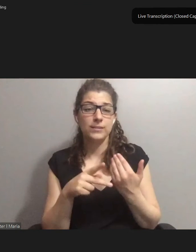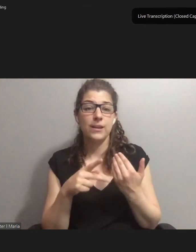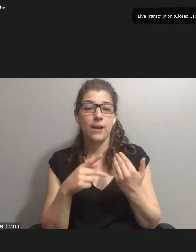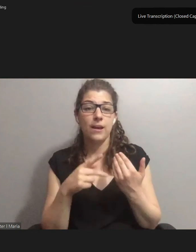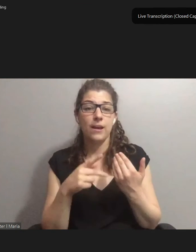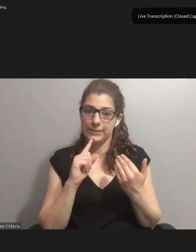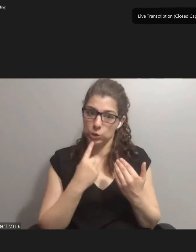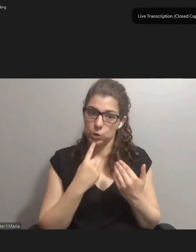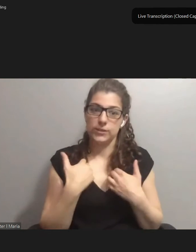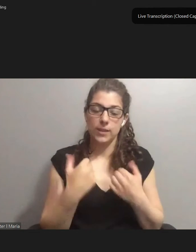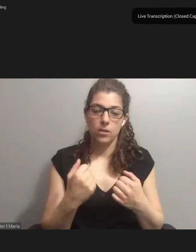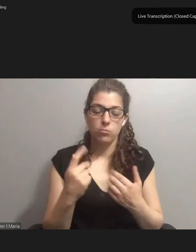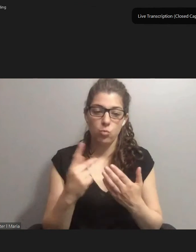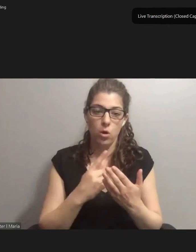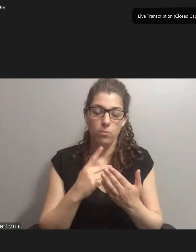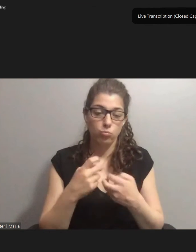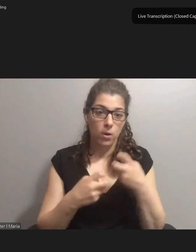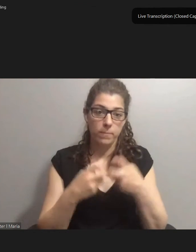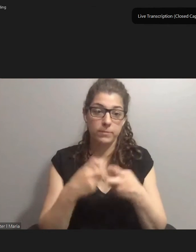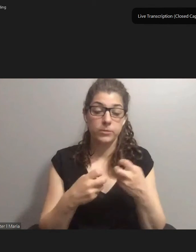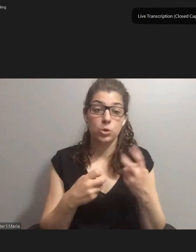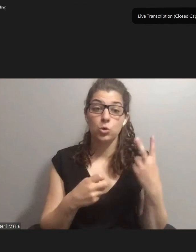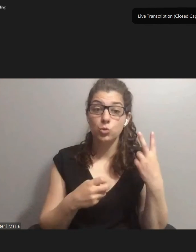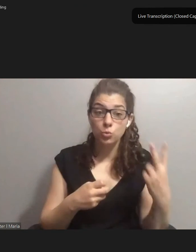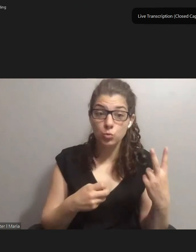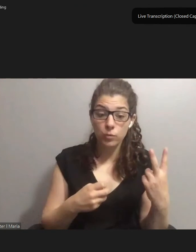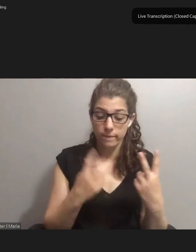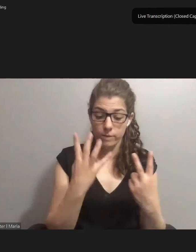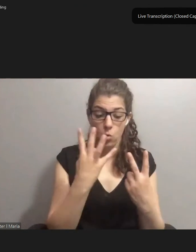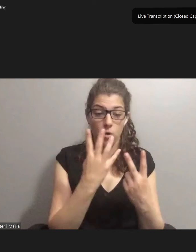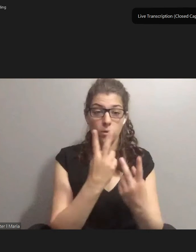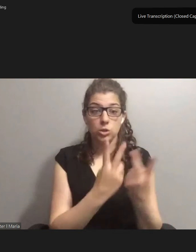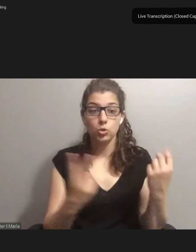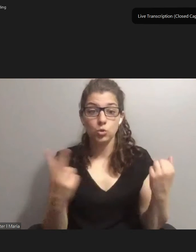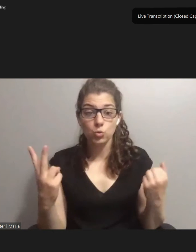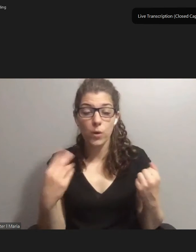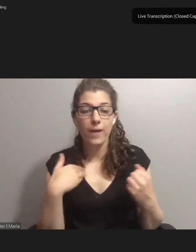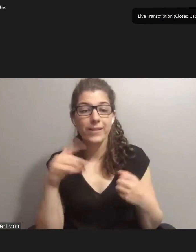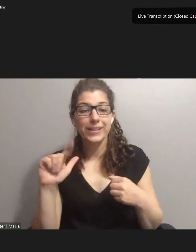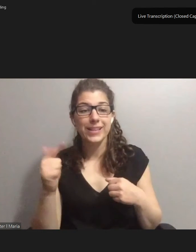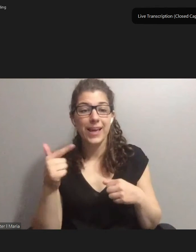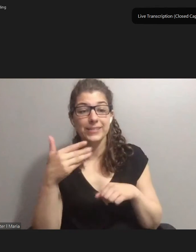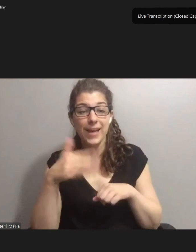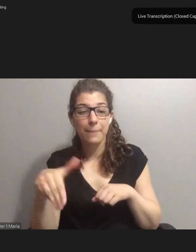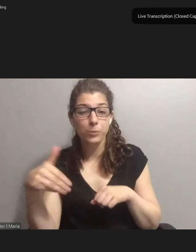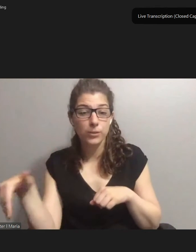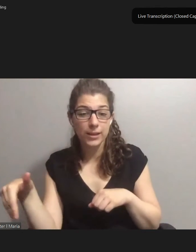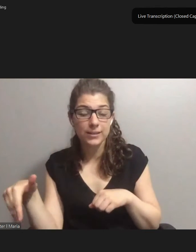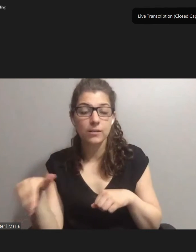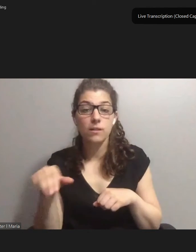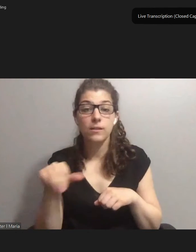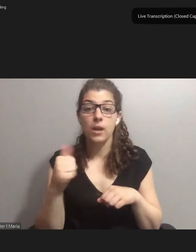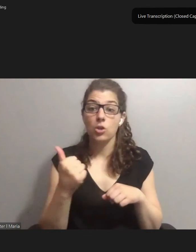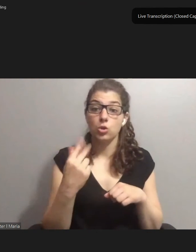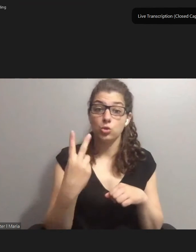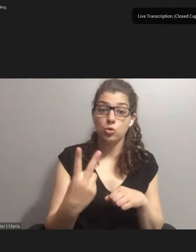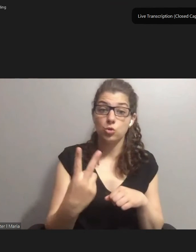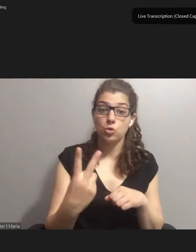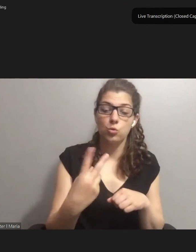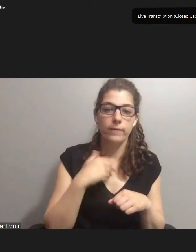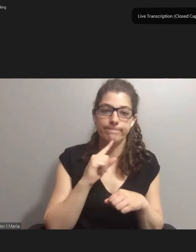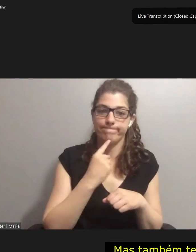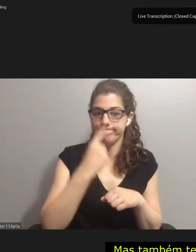problems. Two of them had their legs amputated, and the other two have serious neurological